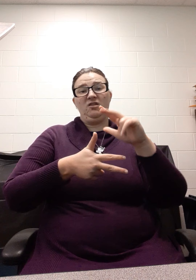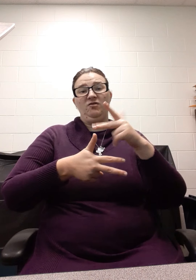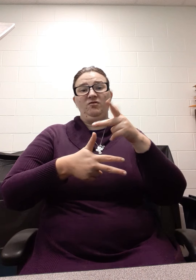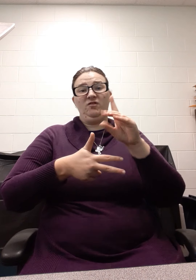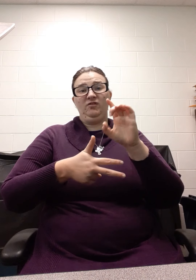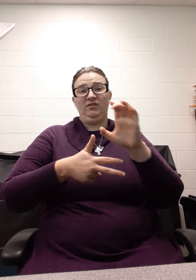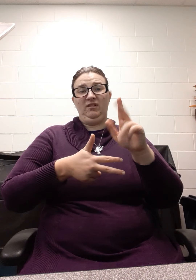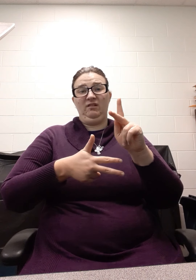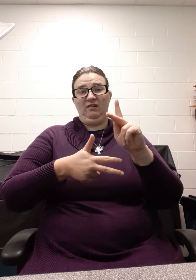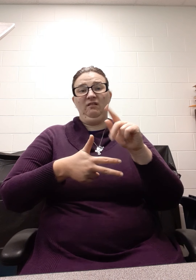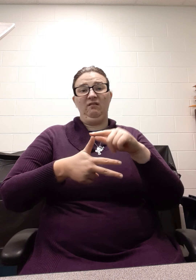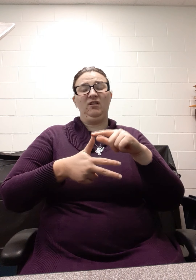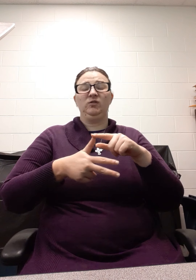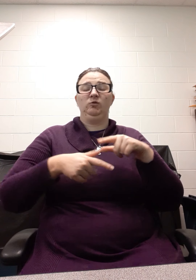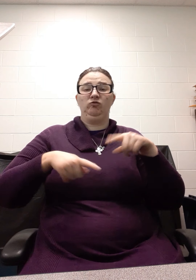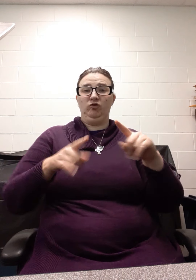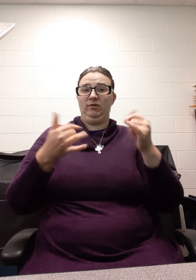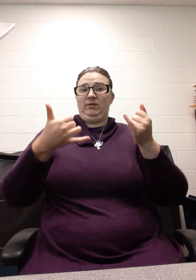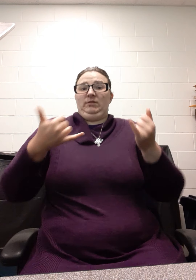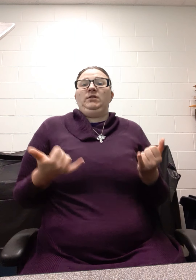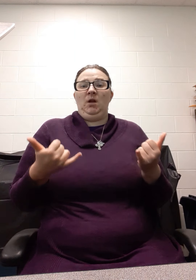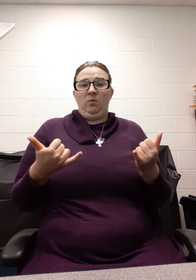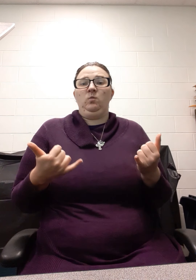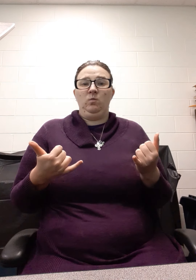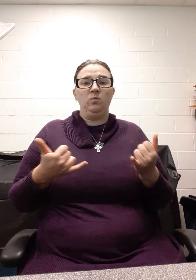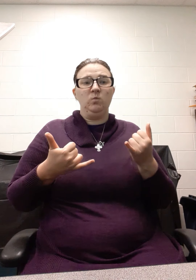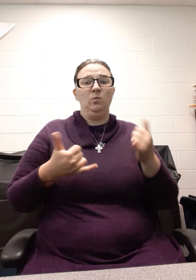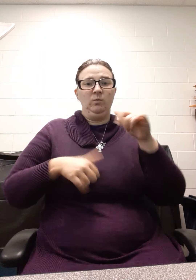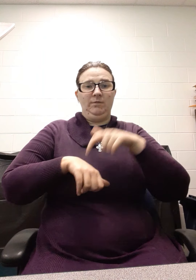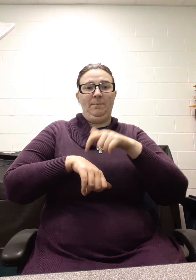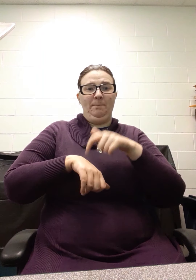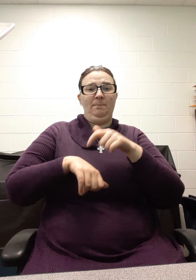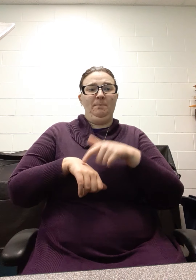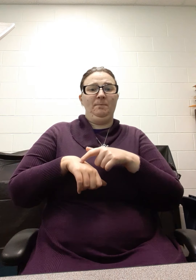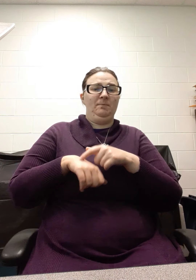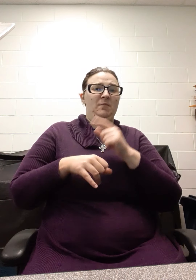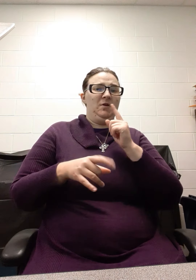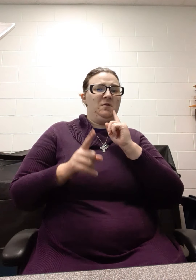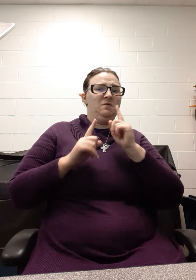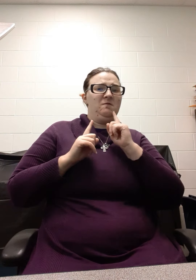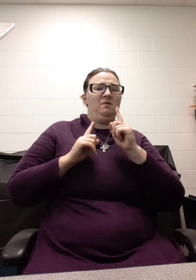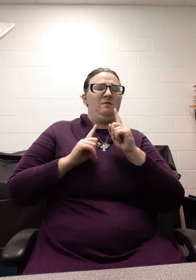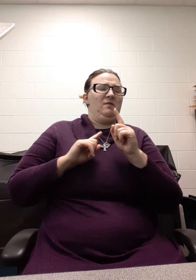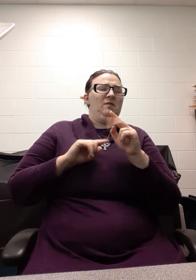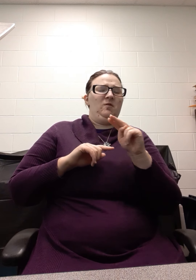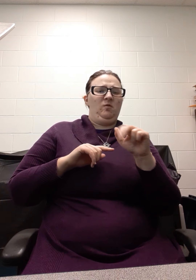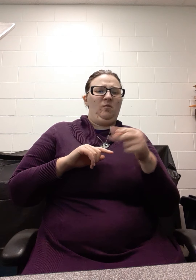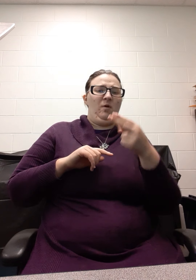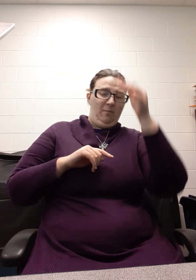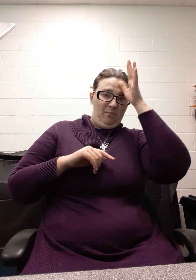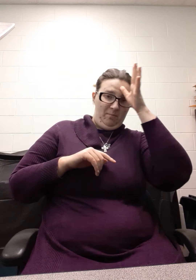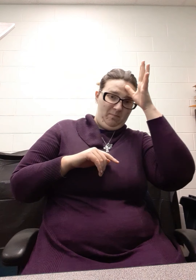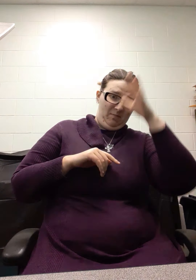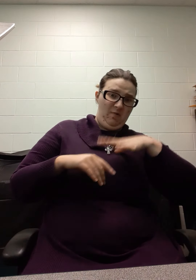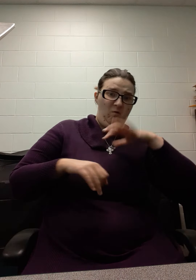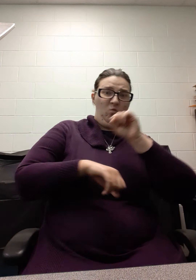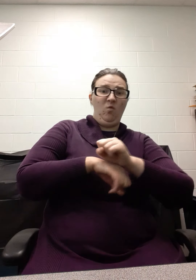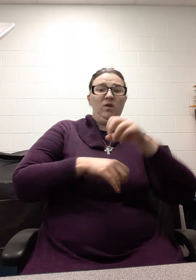and they're interviewing a guy named Noah, who works here at the Ark Encounter. So it's really